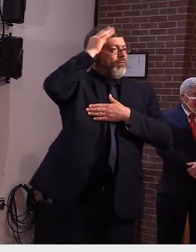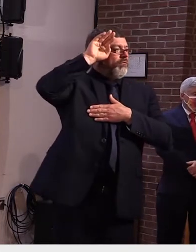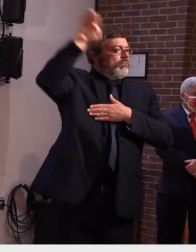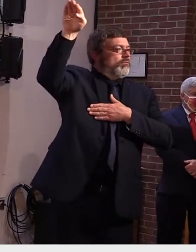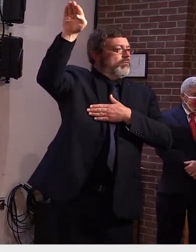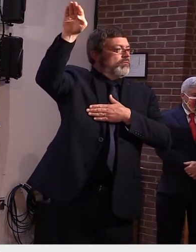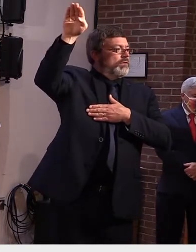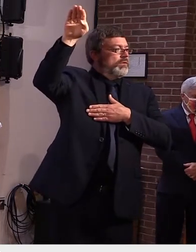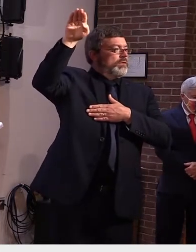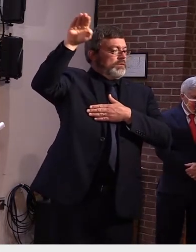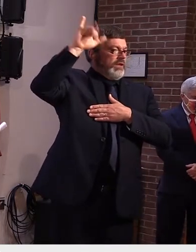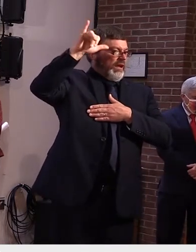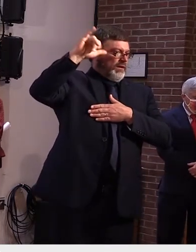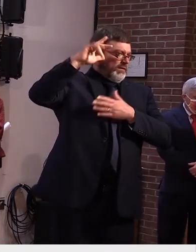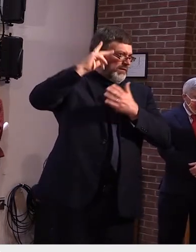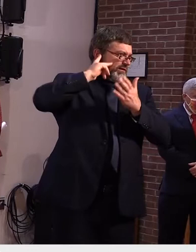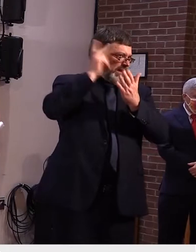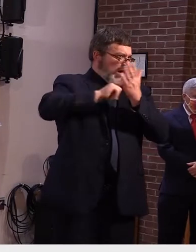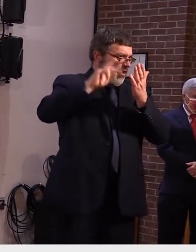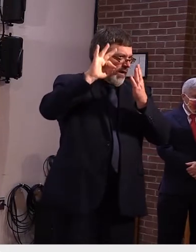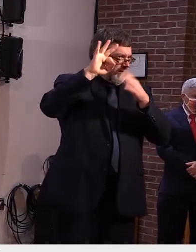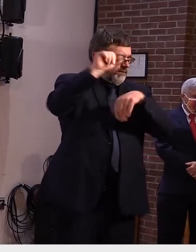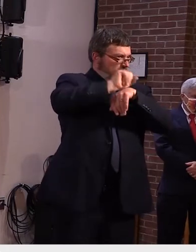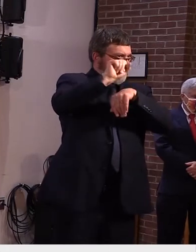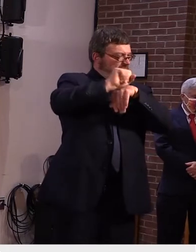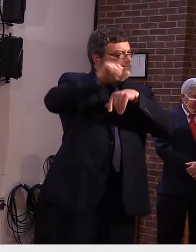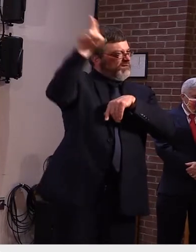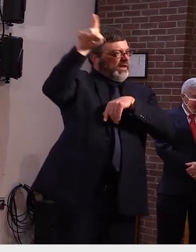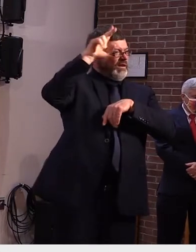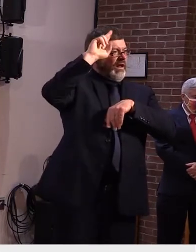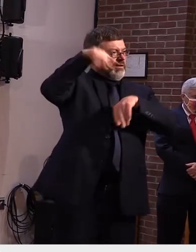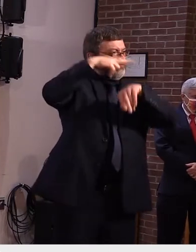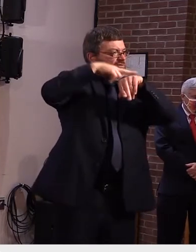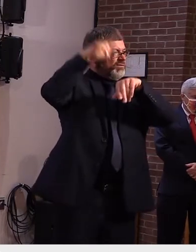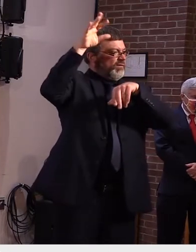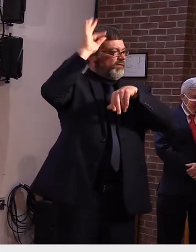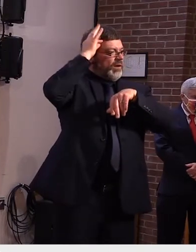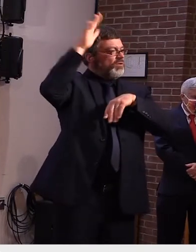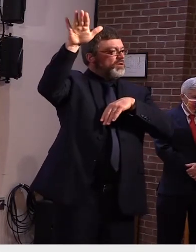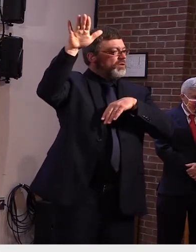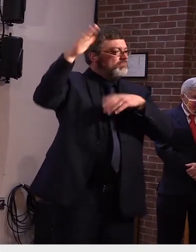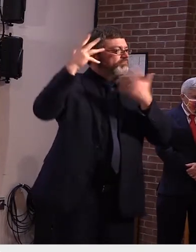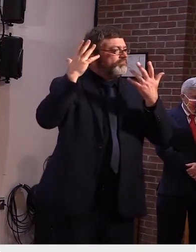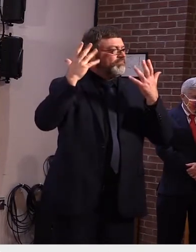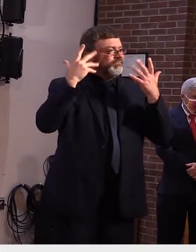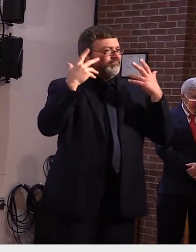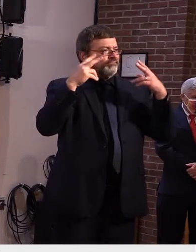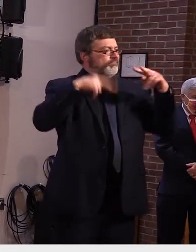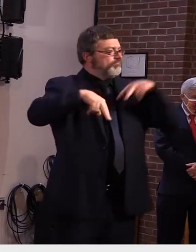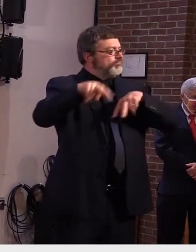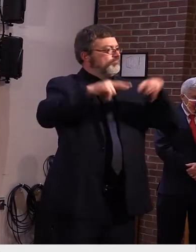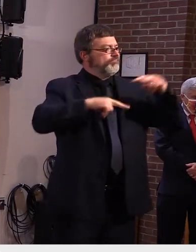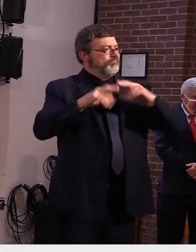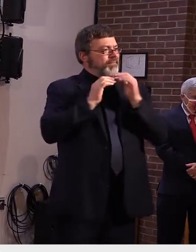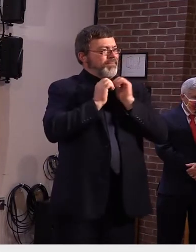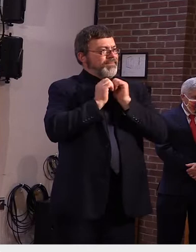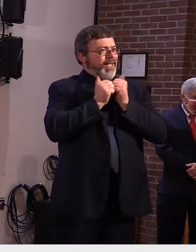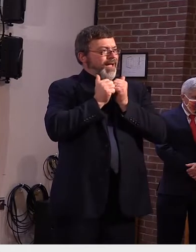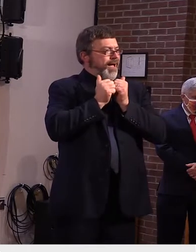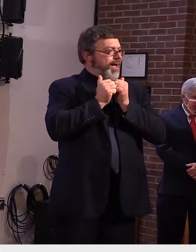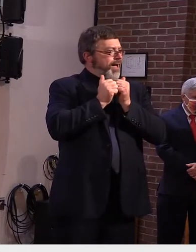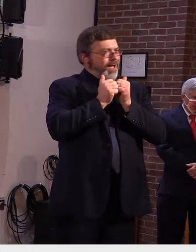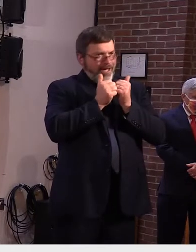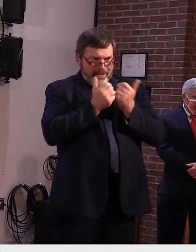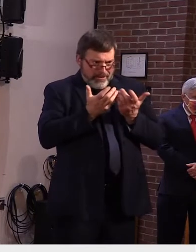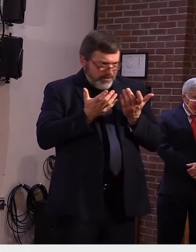labor to look at the um the calculation that is used um i don't have uh you know